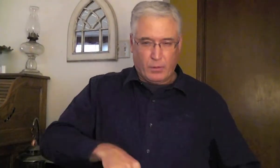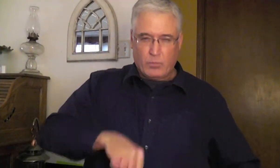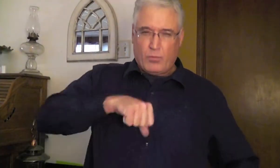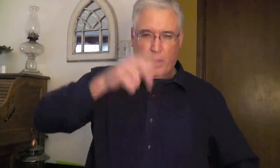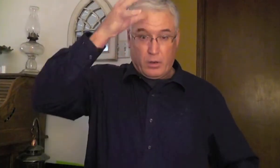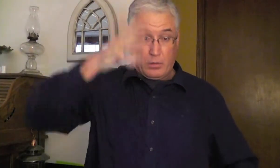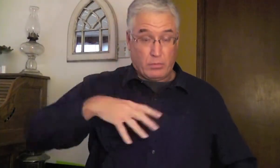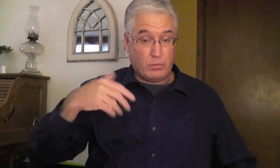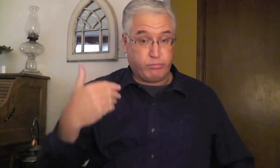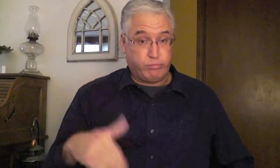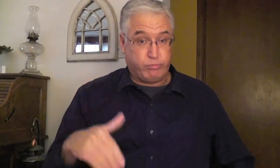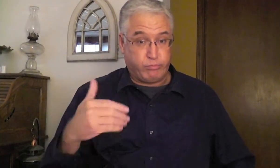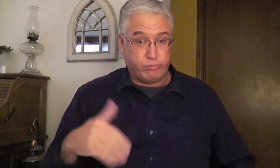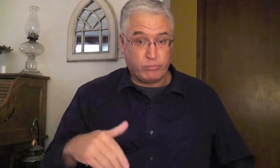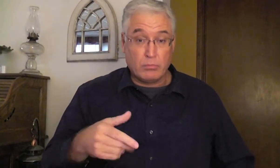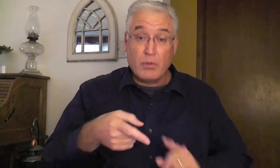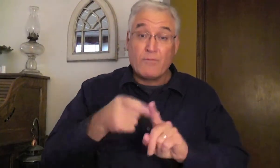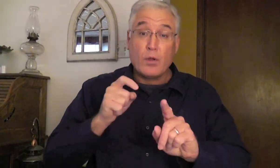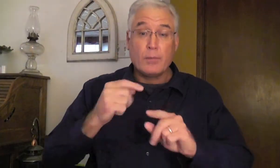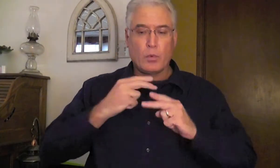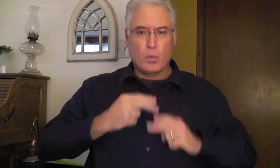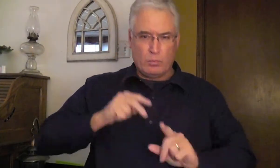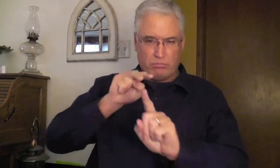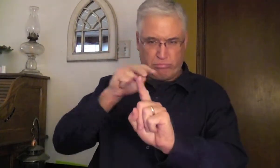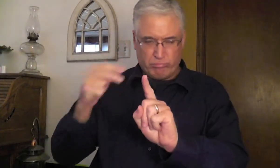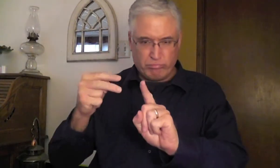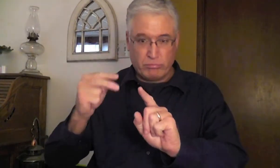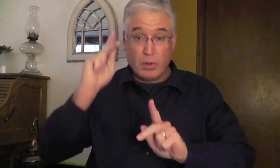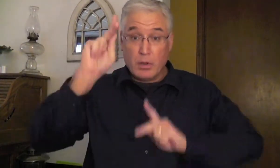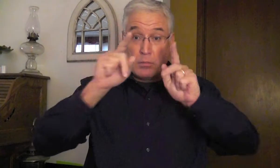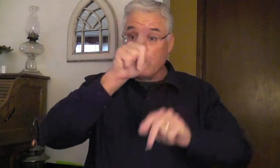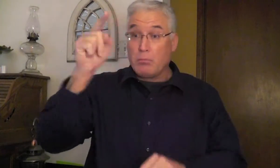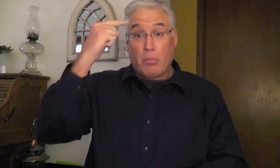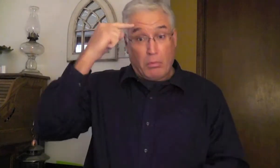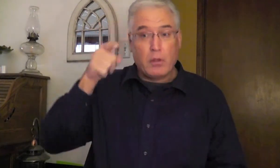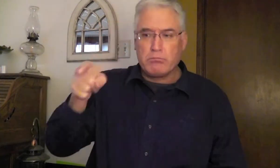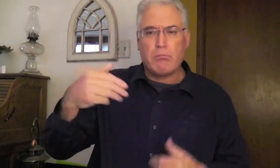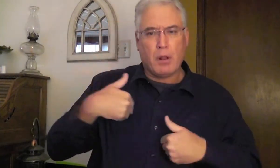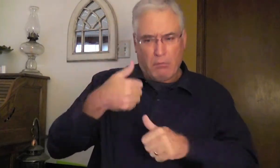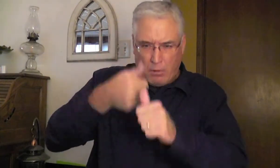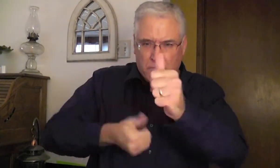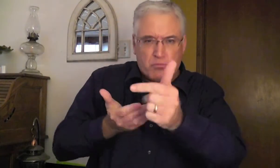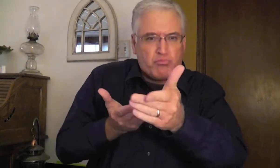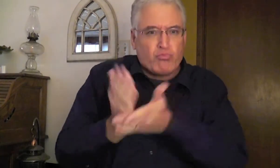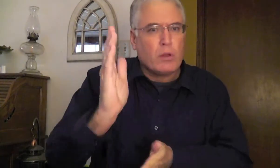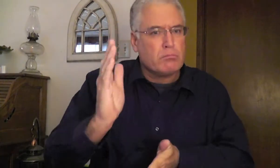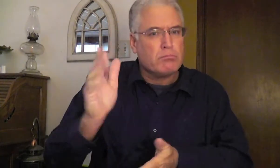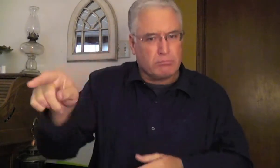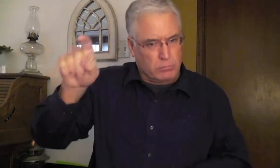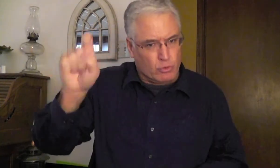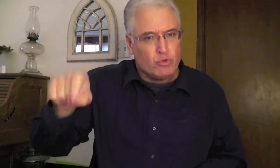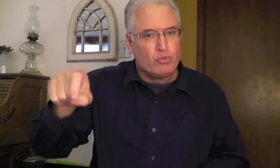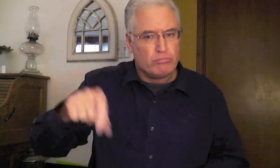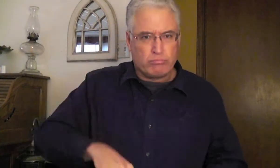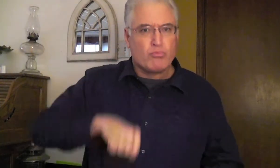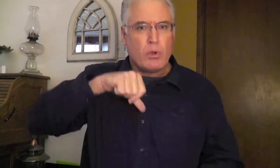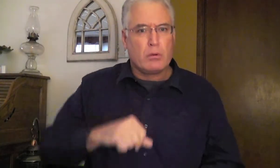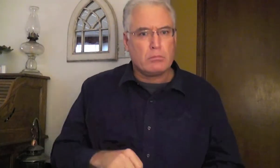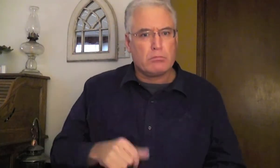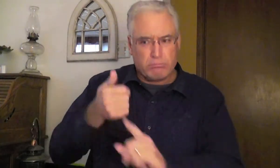King Nebuchadnezzar was a proud man. And from the human perspective, people would think that he had every right that he should